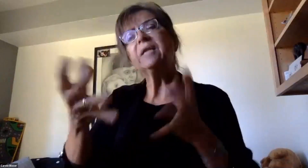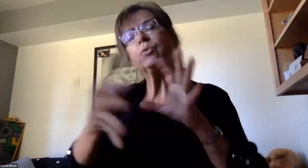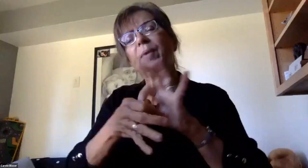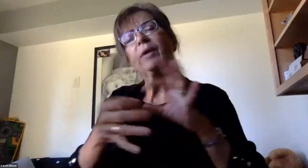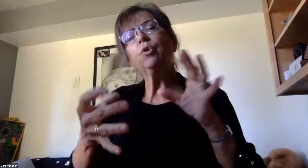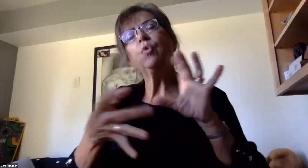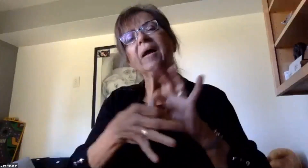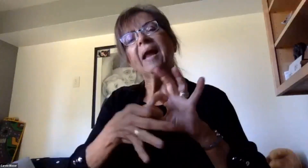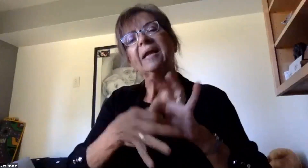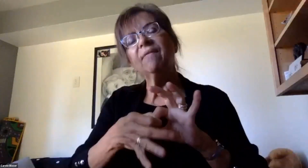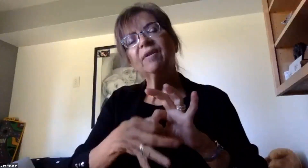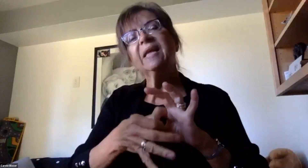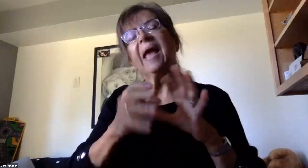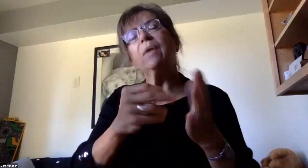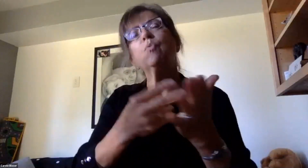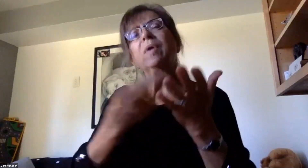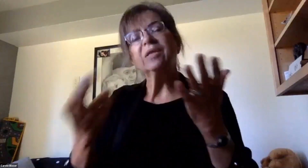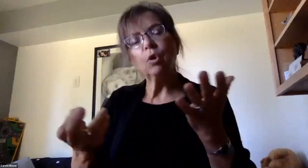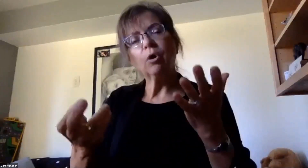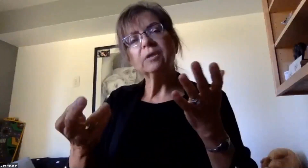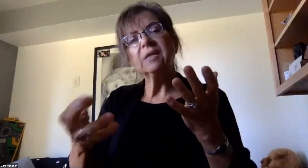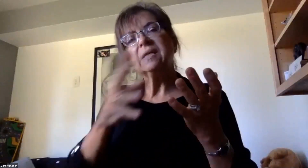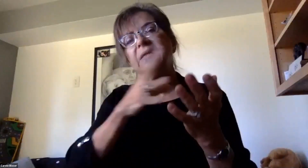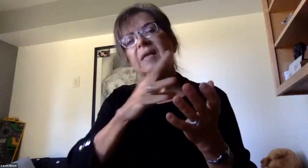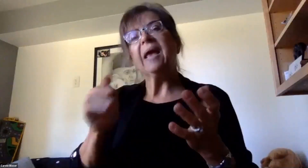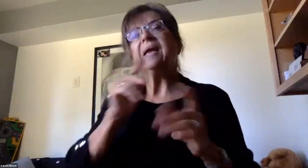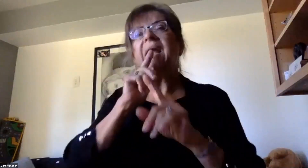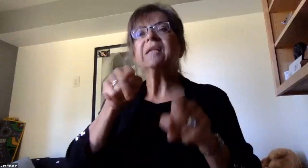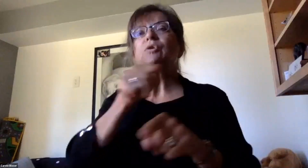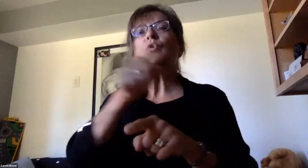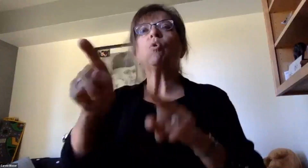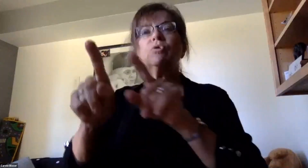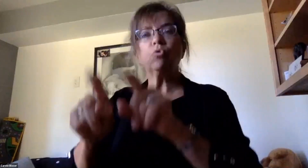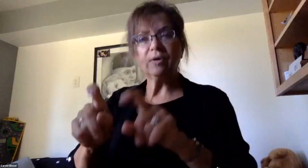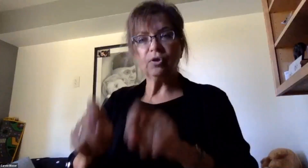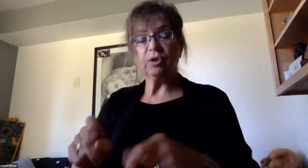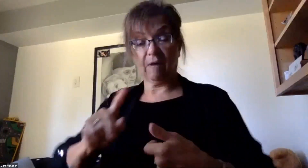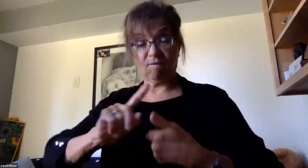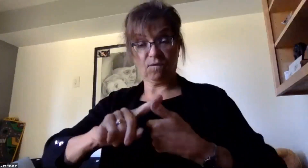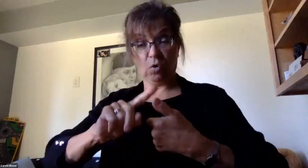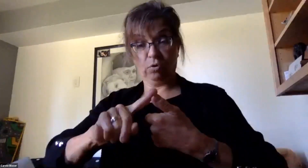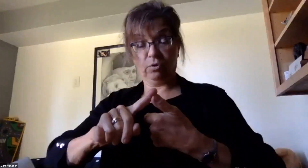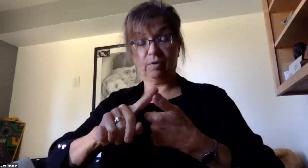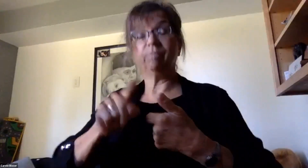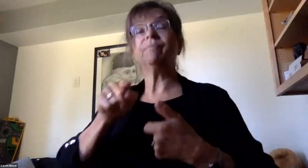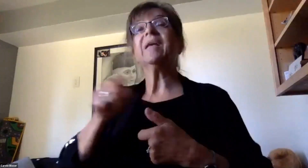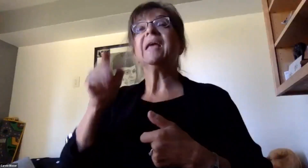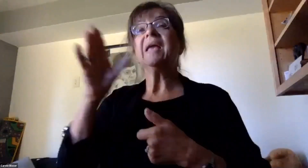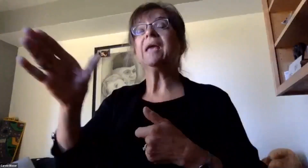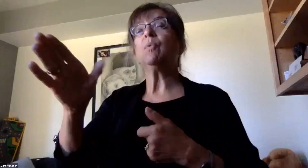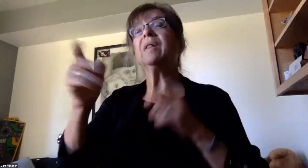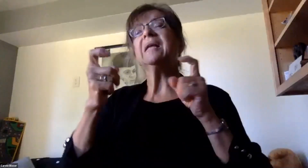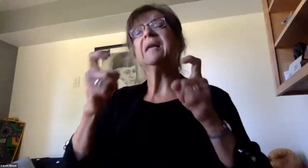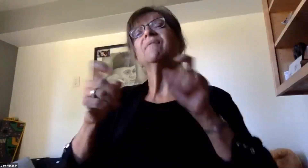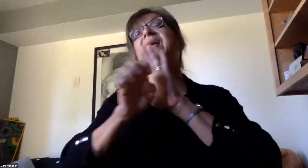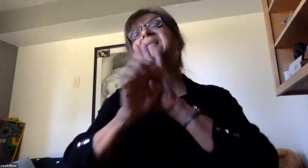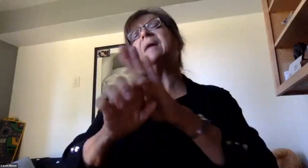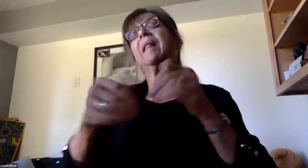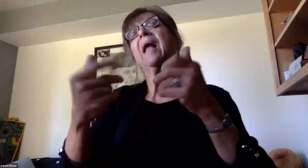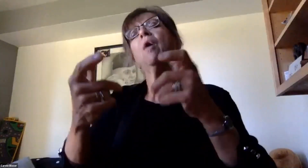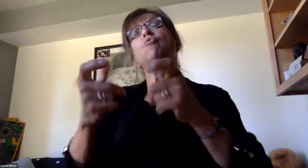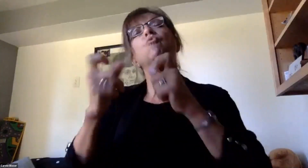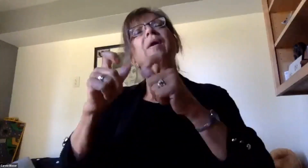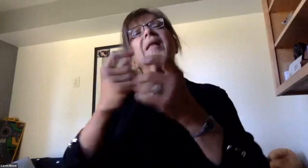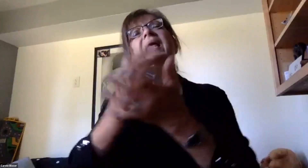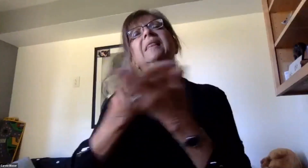resources and will address many of the questions in this area. To begin with, what he's going to do is provide an example of how quickly things changed